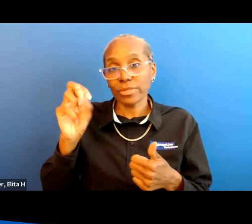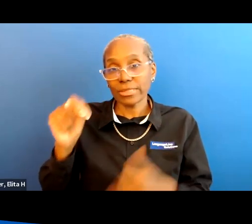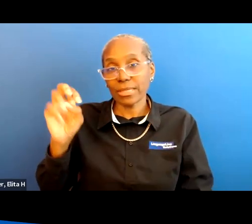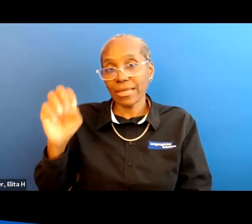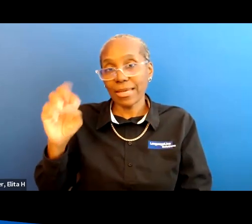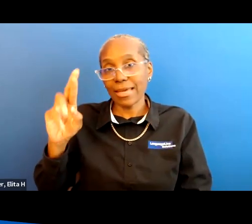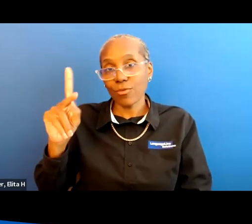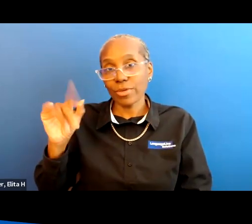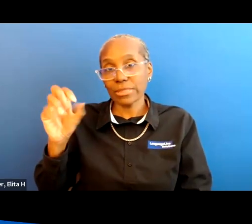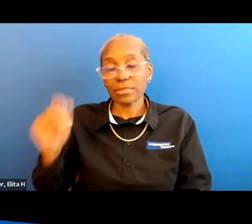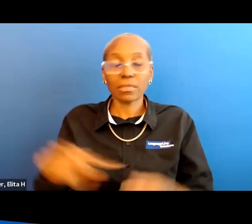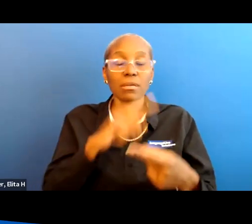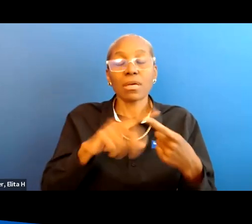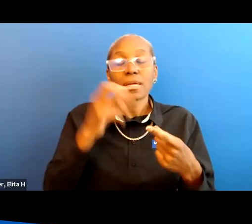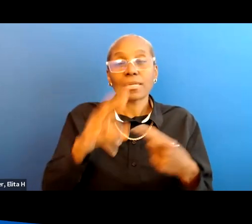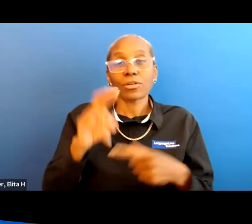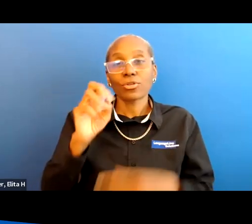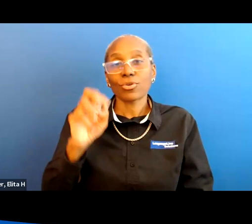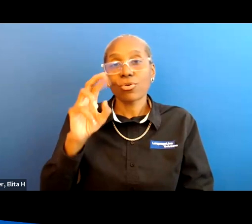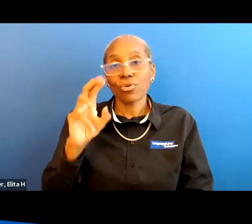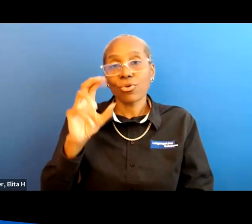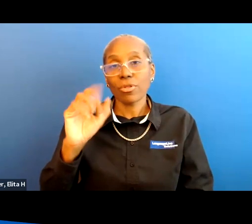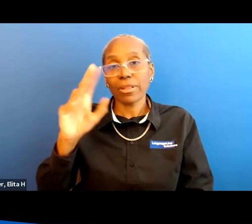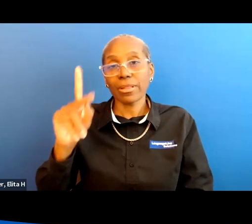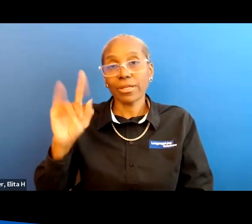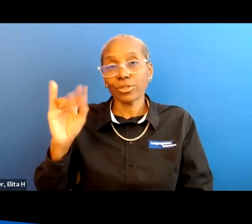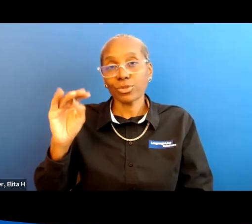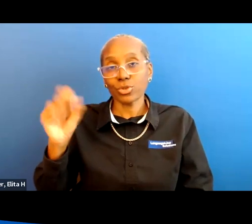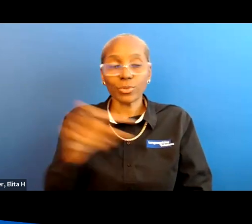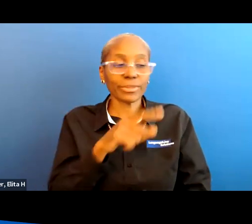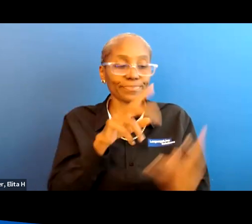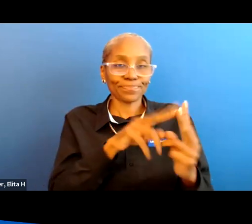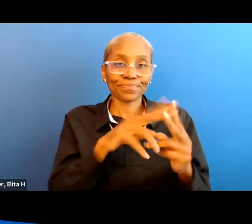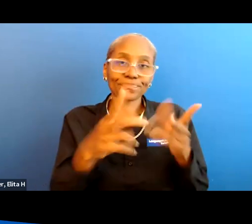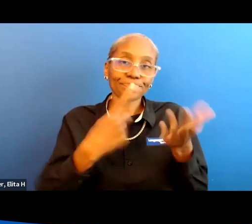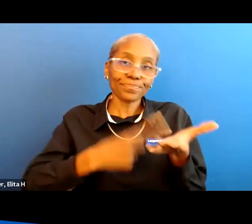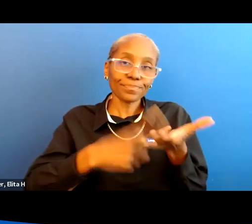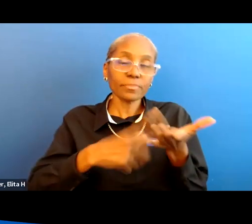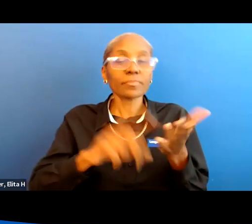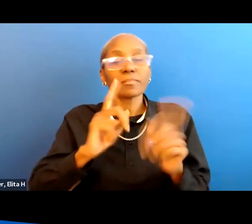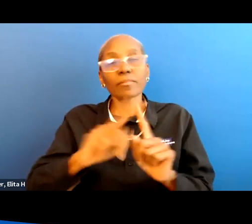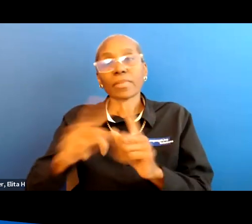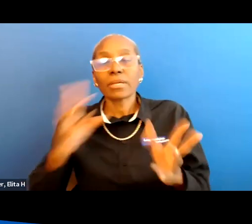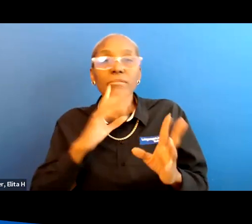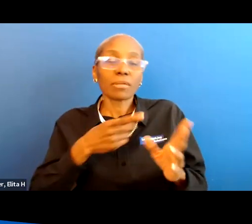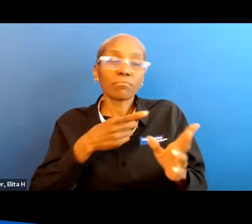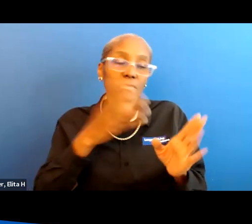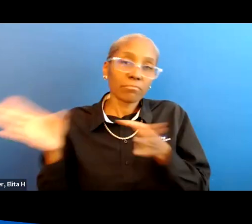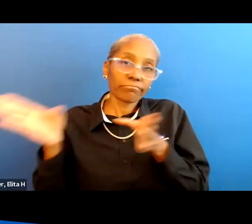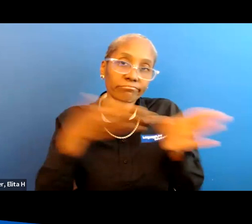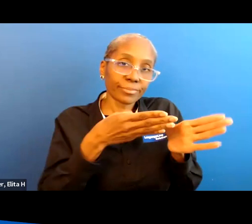erich jones that both talked about um different things that they're doing more for the rehab professional side